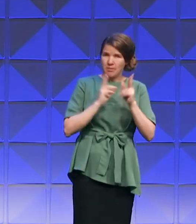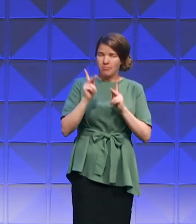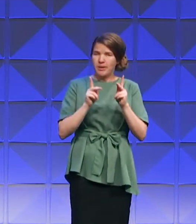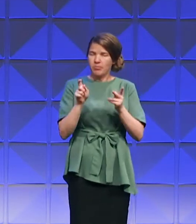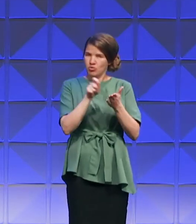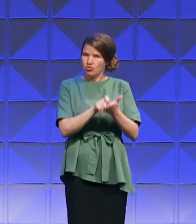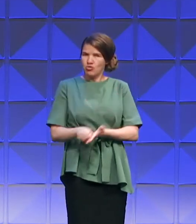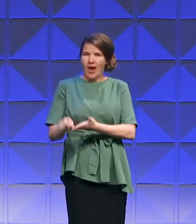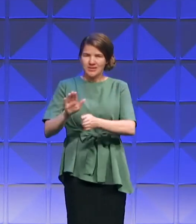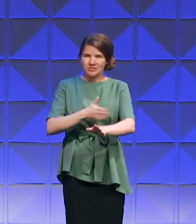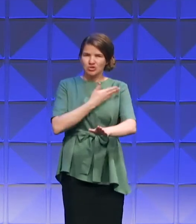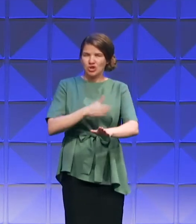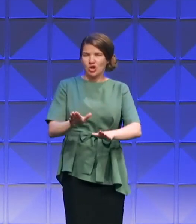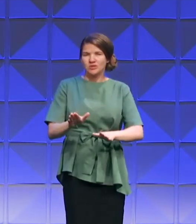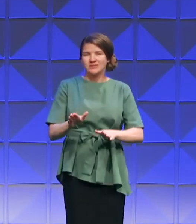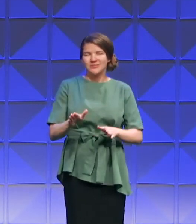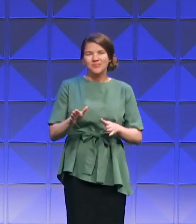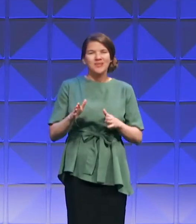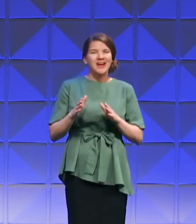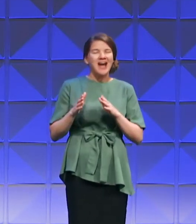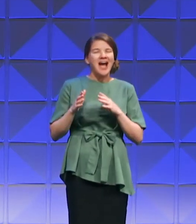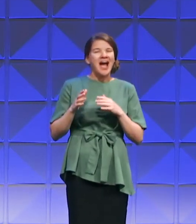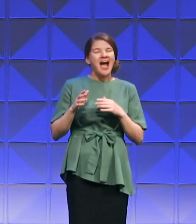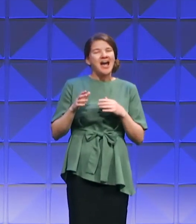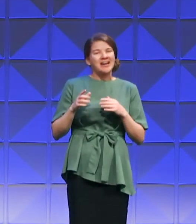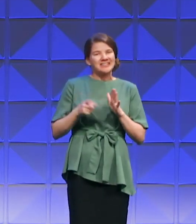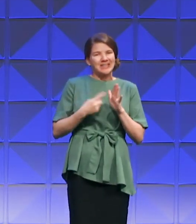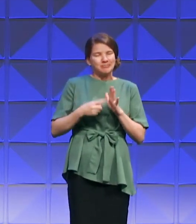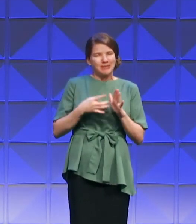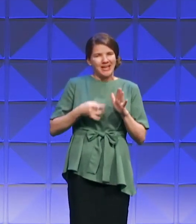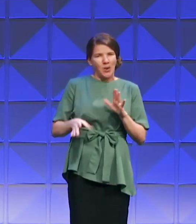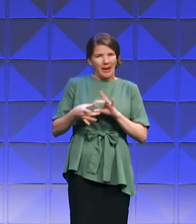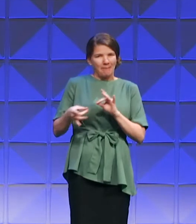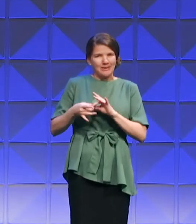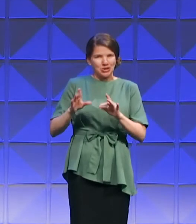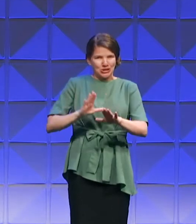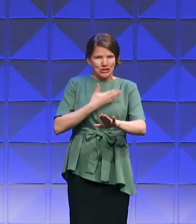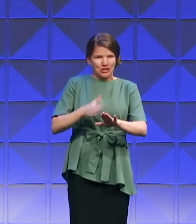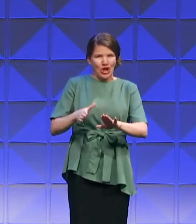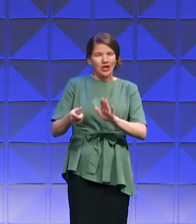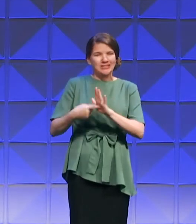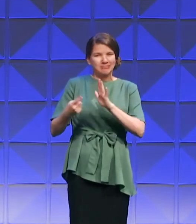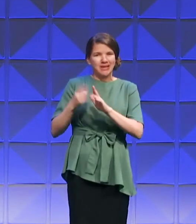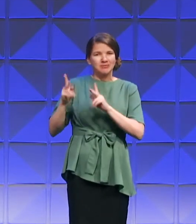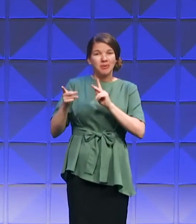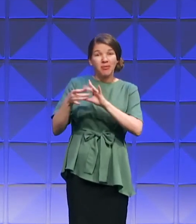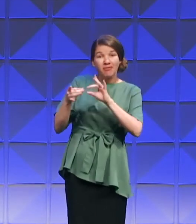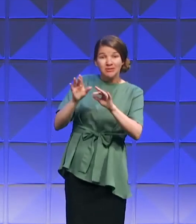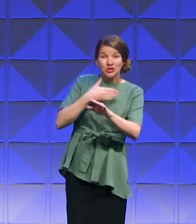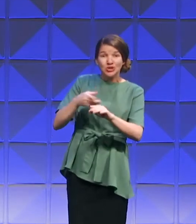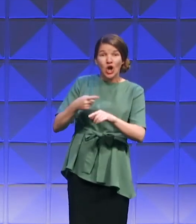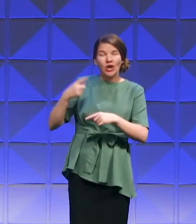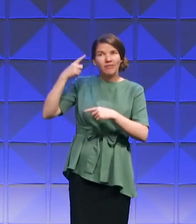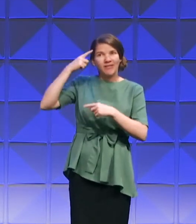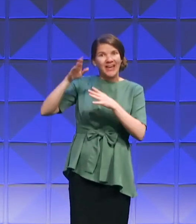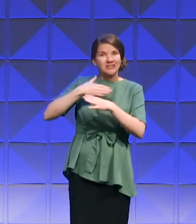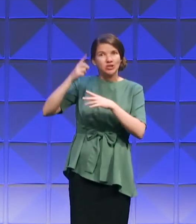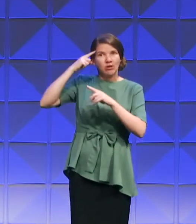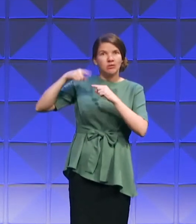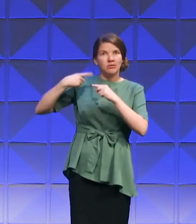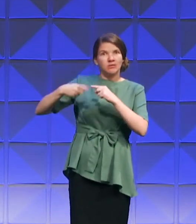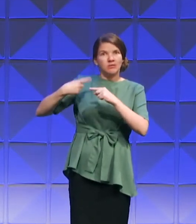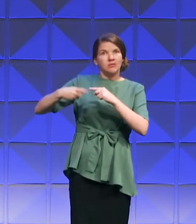reluctant to give songs because when I hear somebody tell me of a song, the song gets in my head. You you just